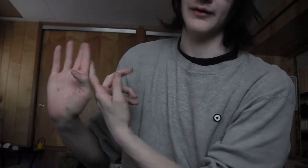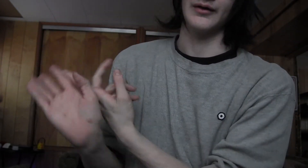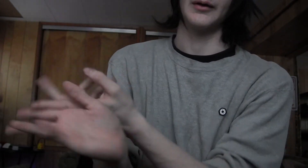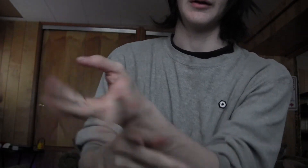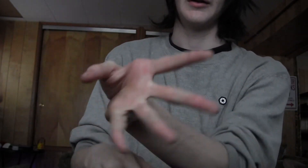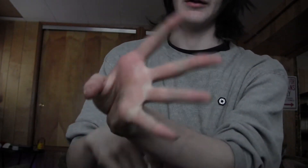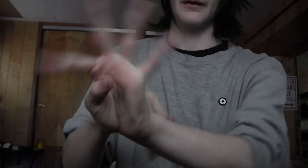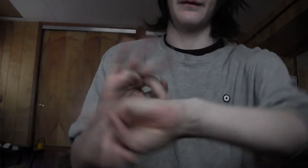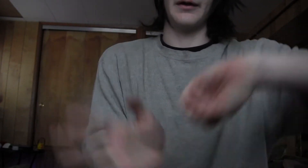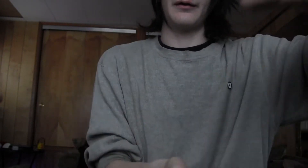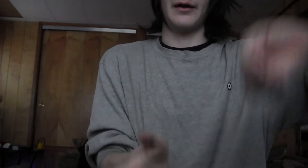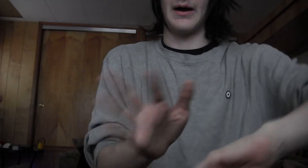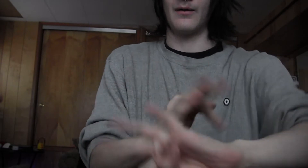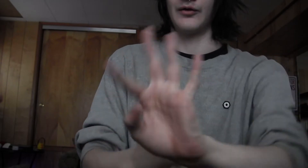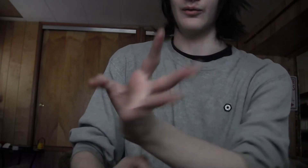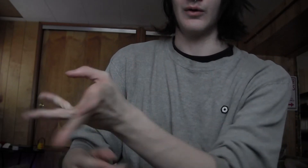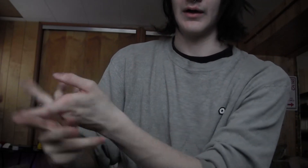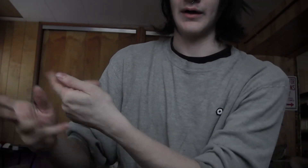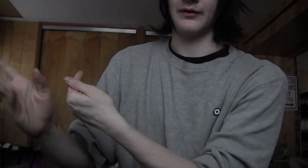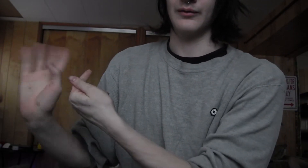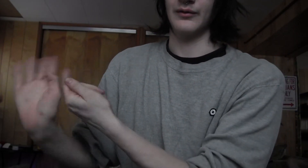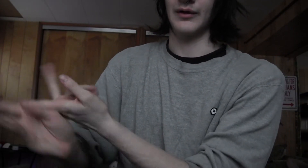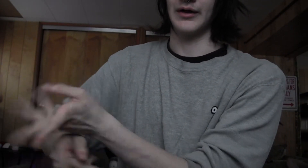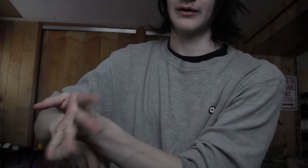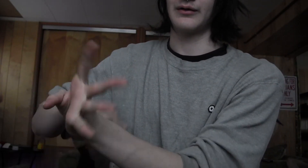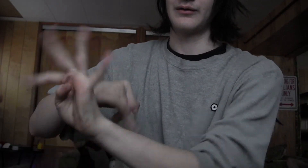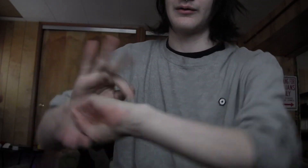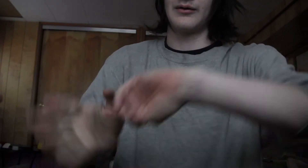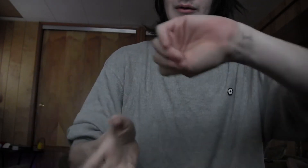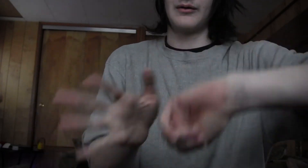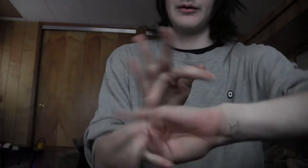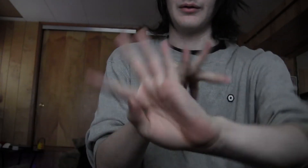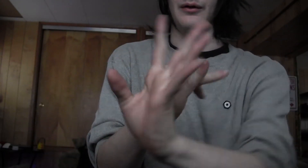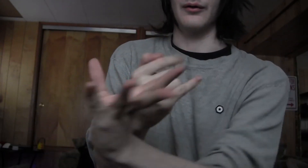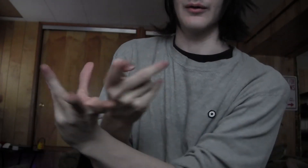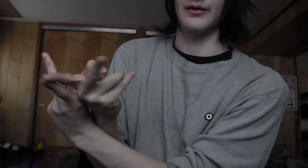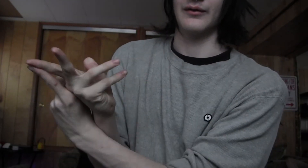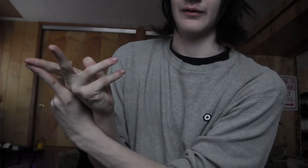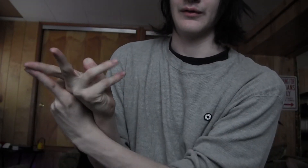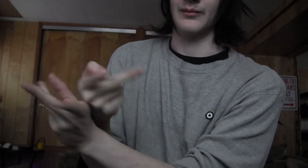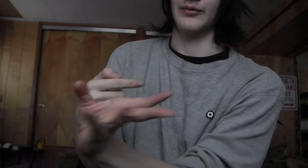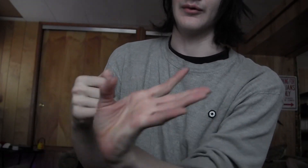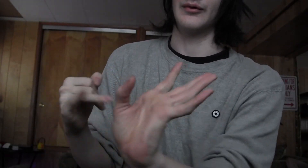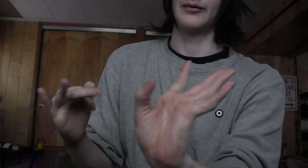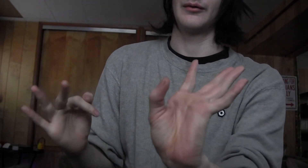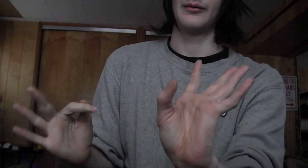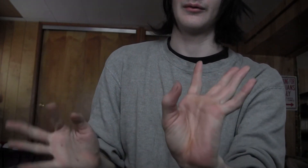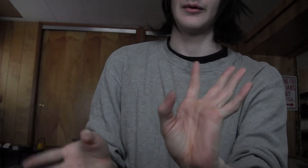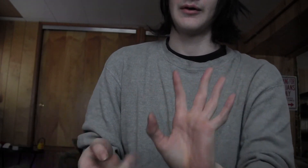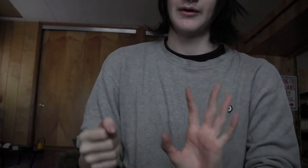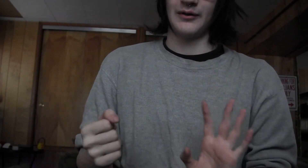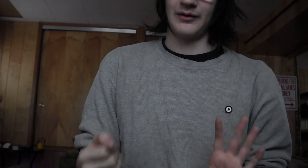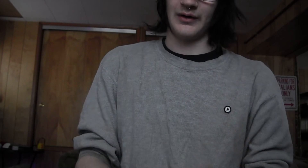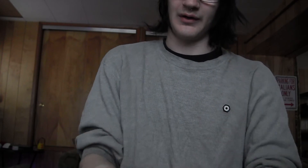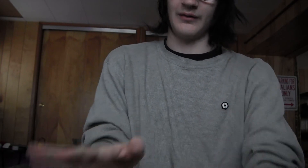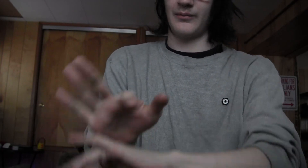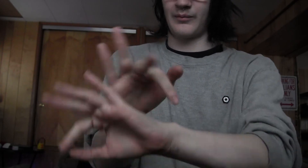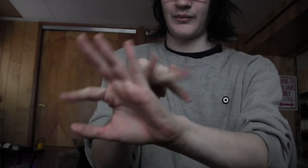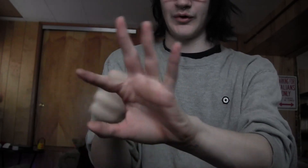you can finish it however you want I do like you can do it simple you can put